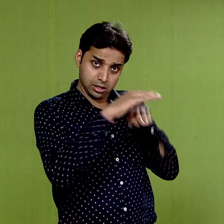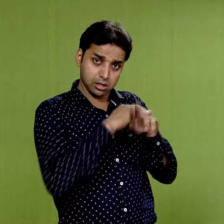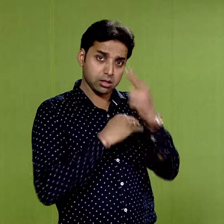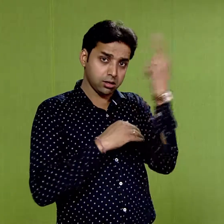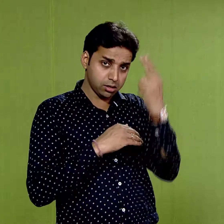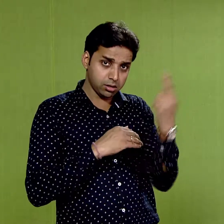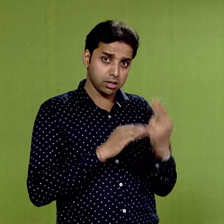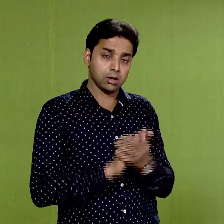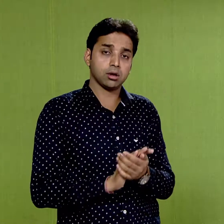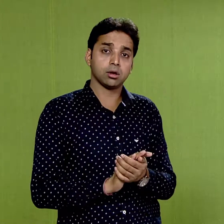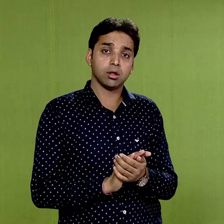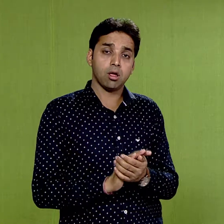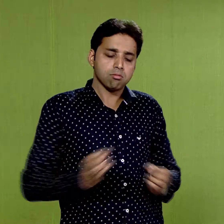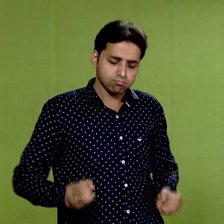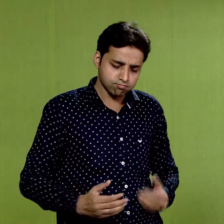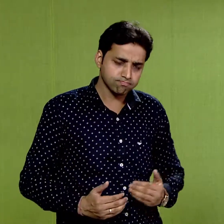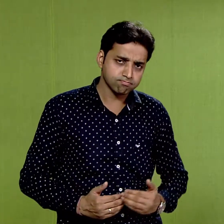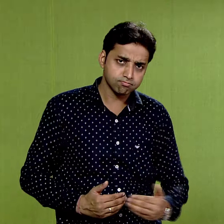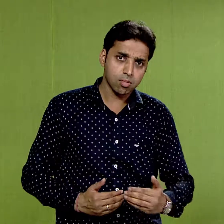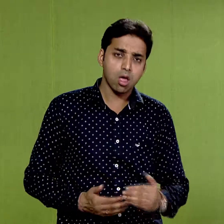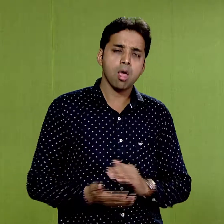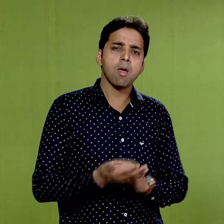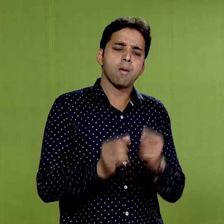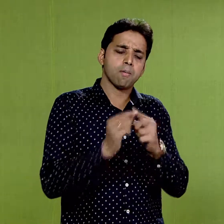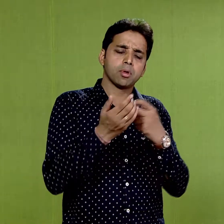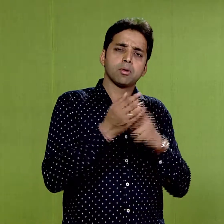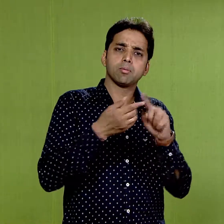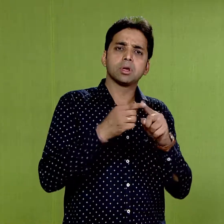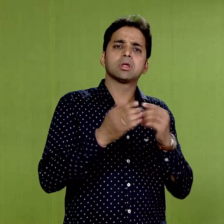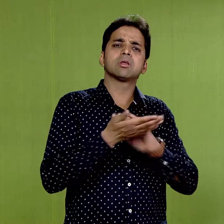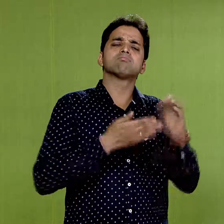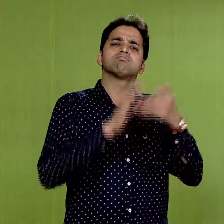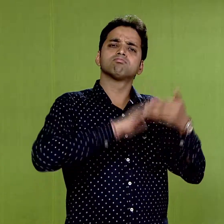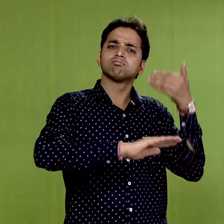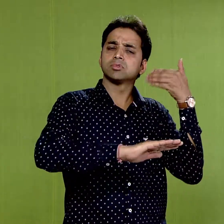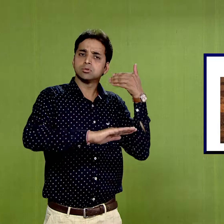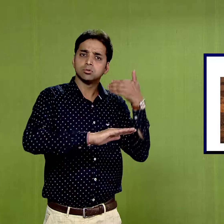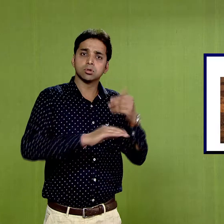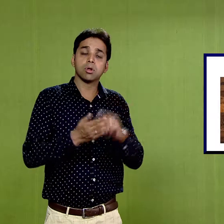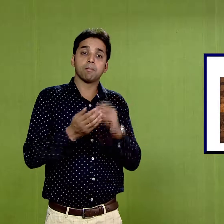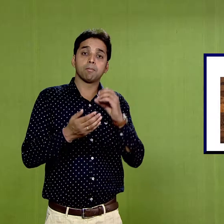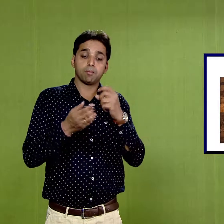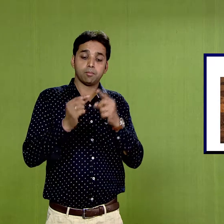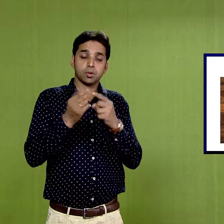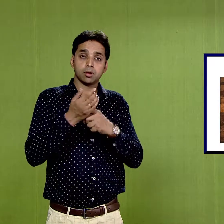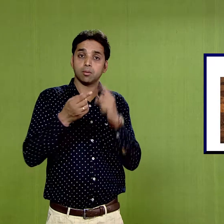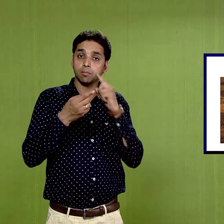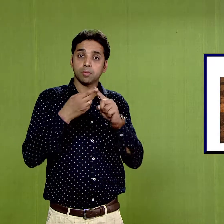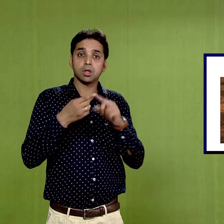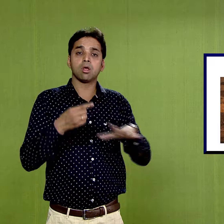with the prehistoric rock painting at a place